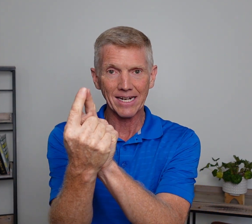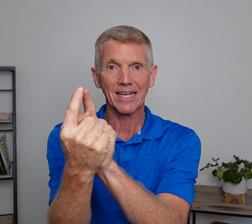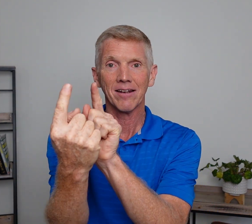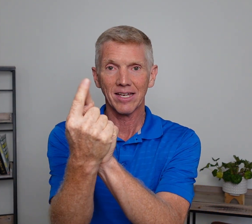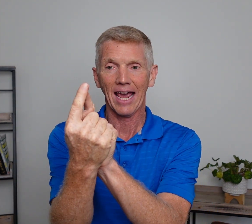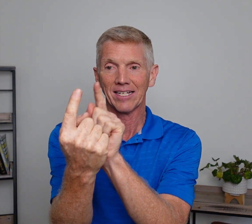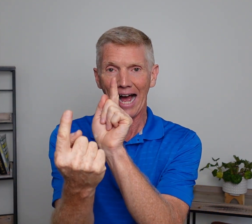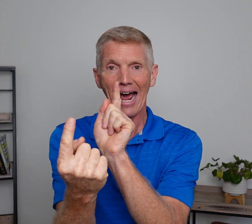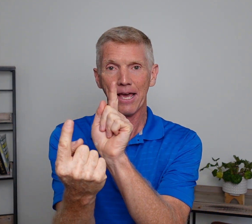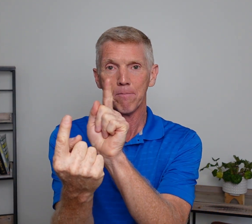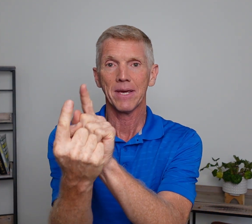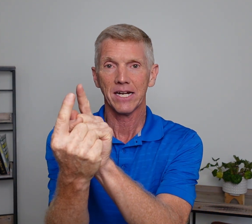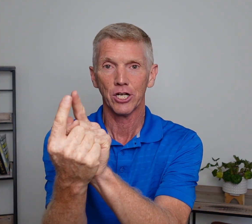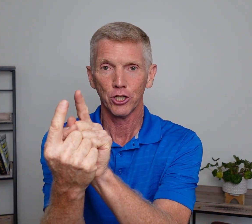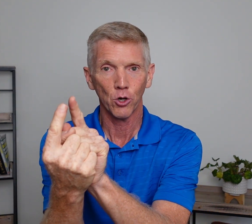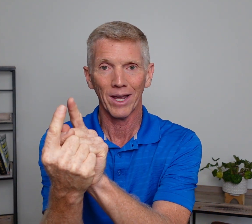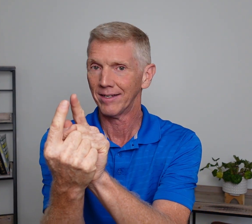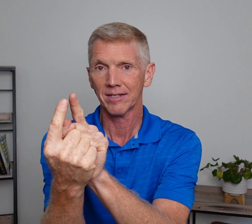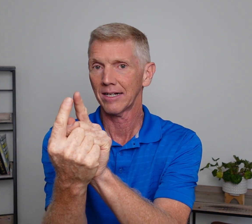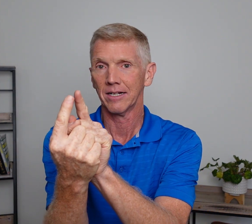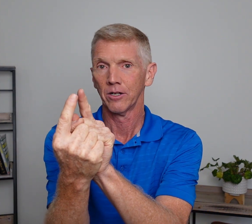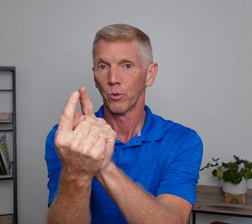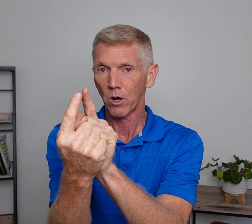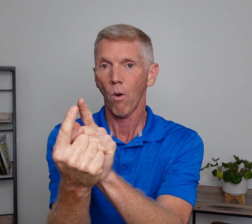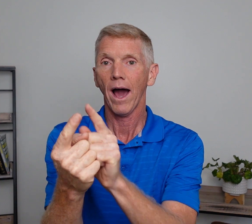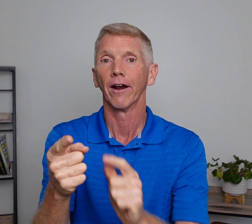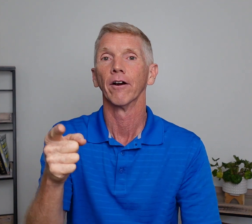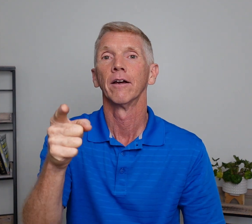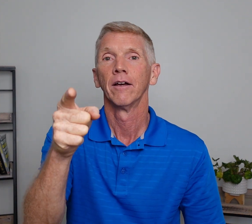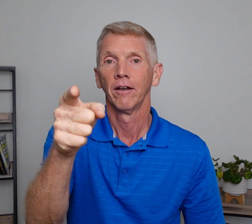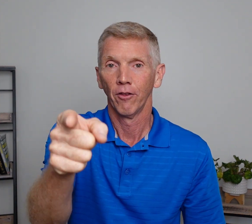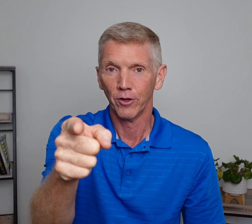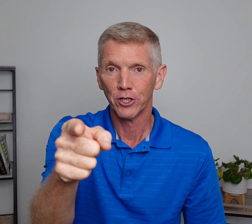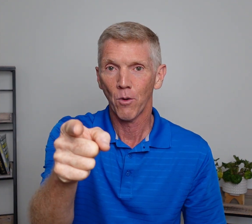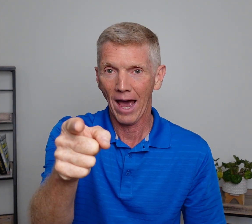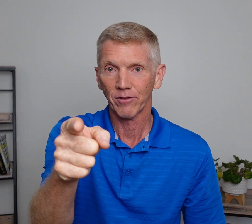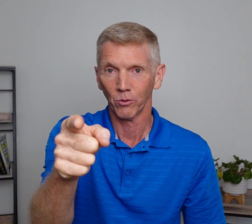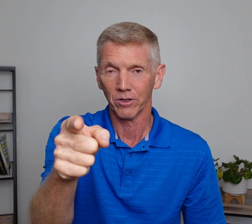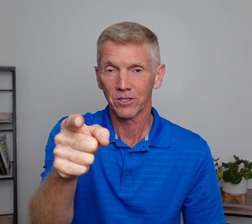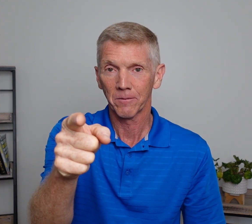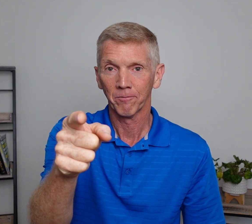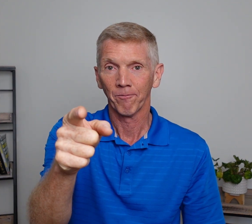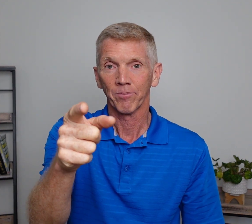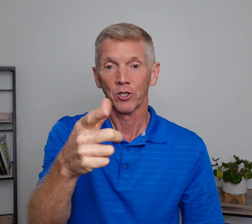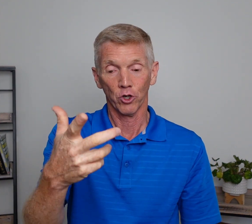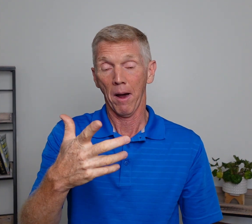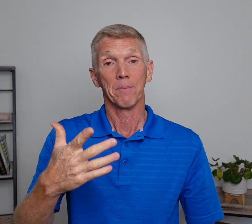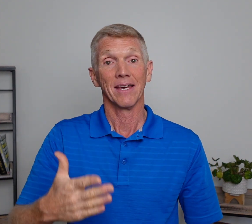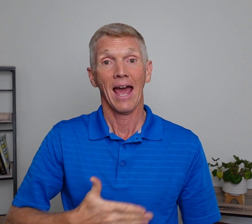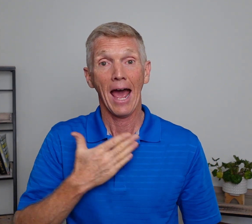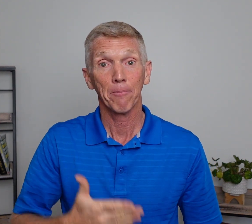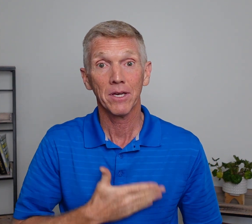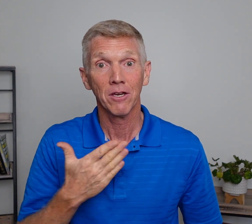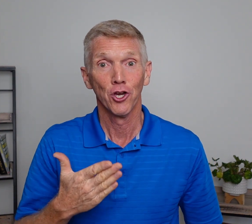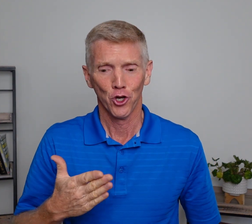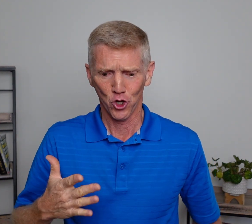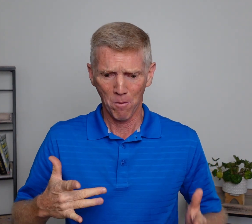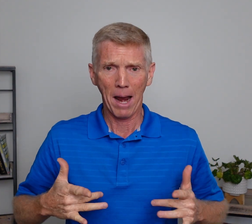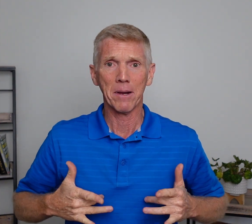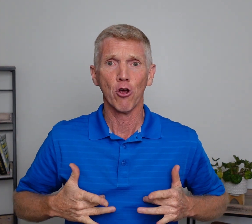indicates I am meeting you. It doesn't require the you afterwards. So you might be happy. You might be